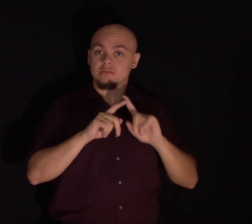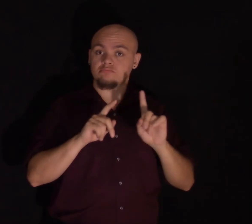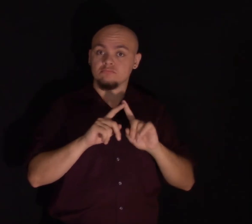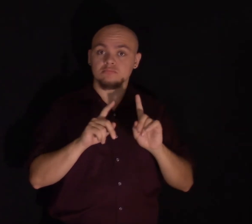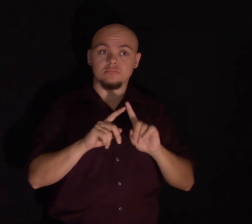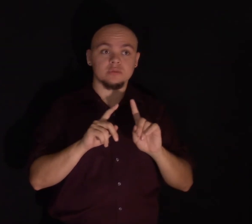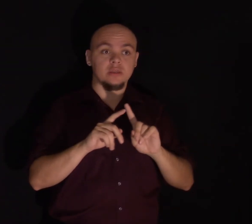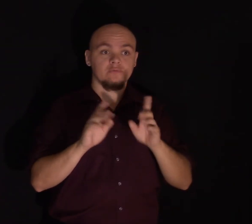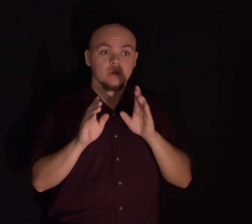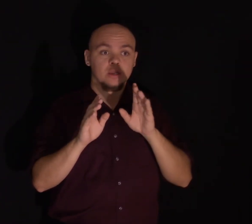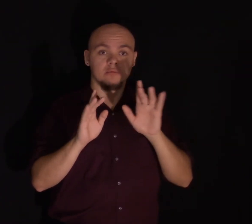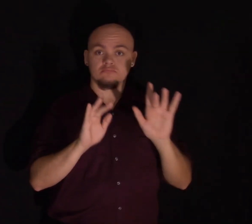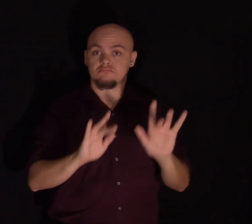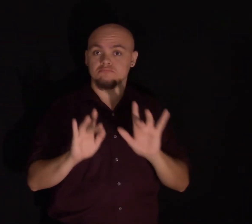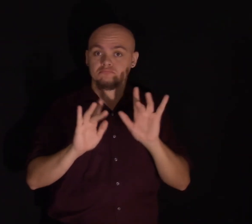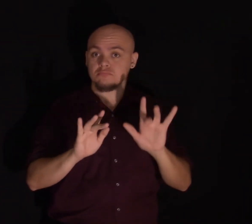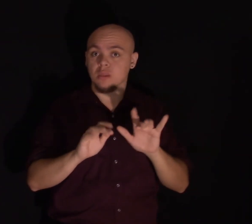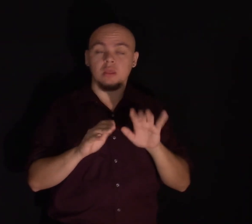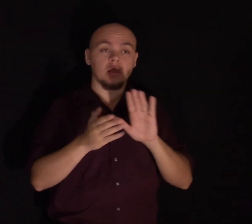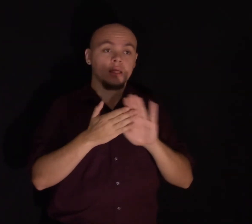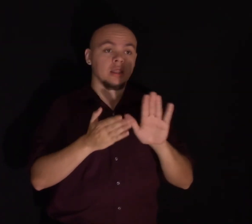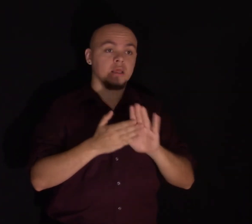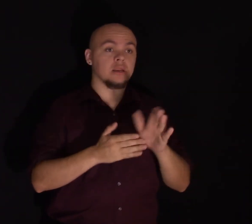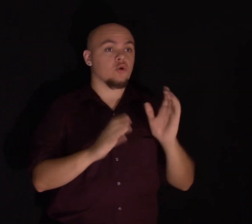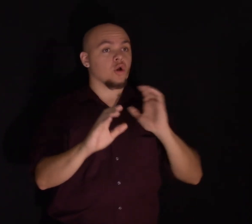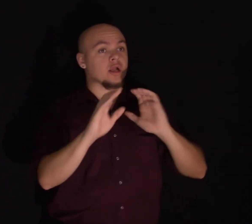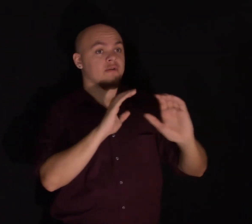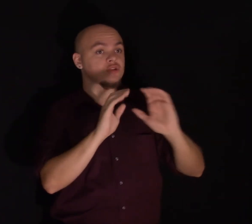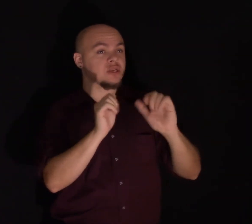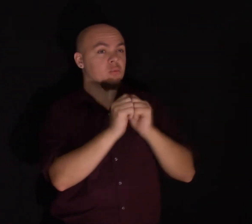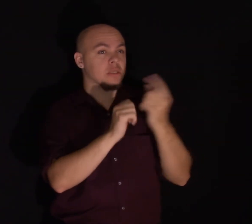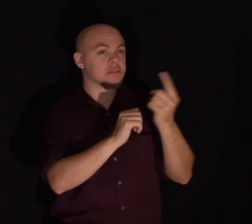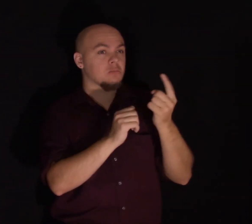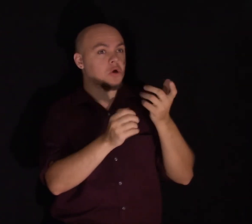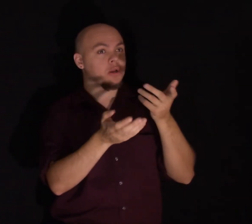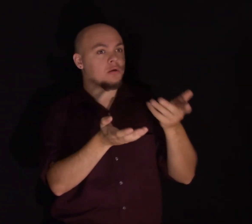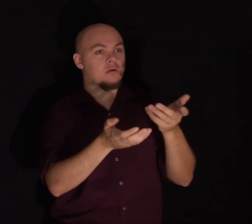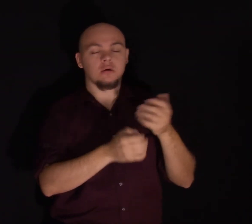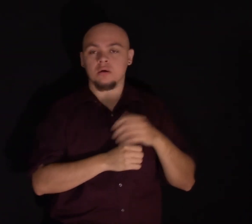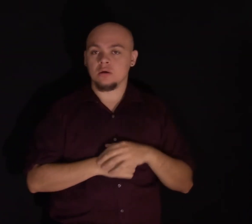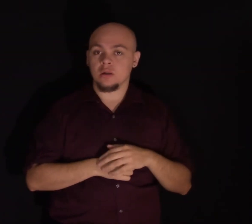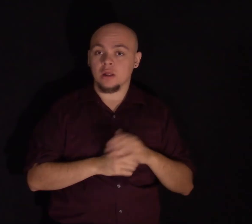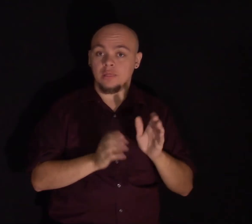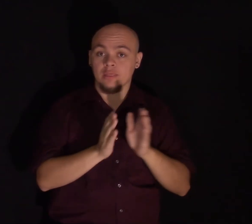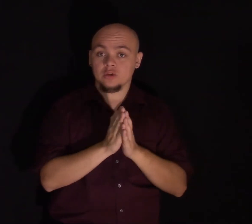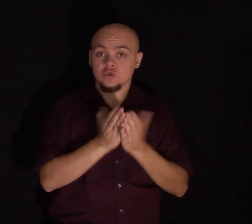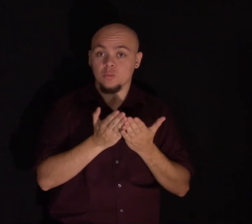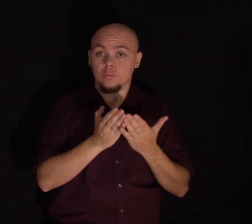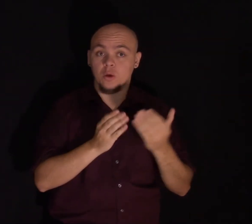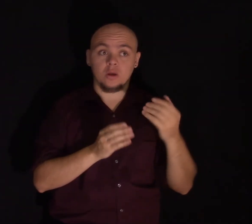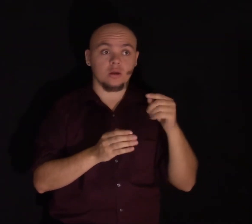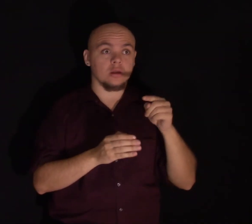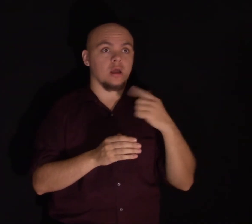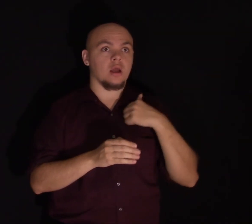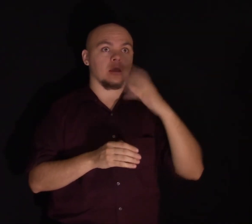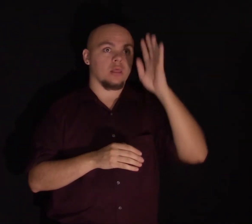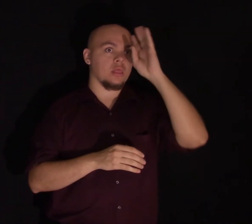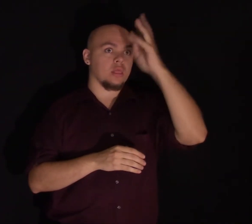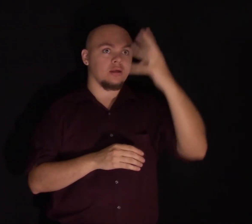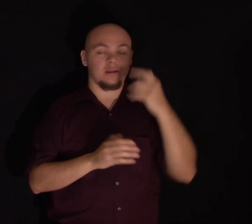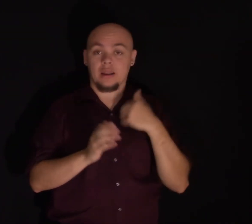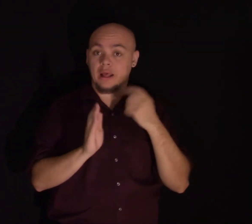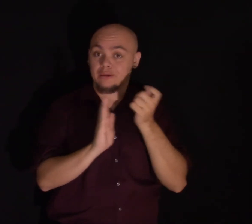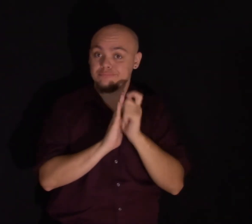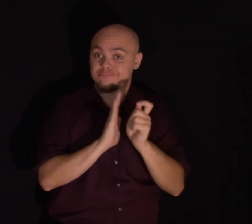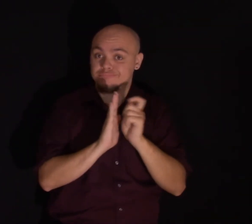difficult conversation with somebody. And then I thought, you know what? There's a book in this. And there was. And there